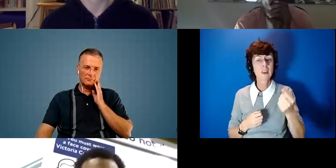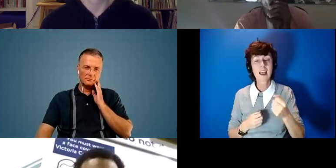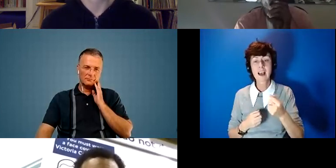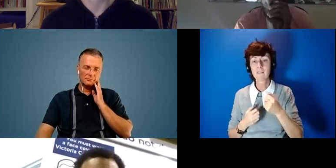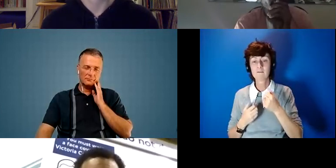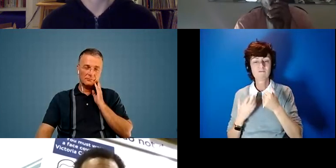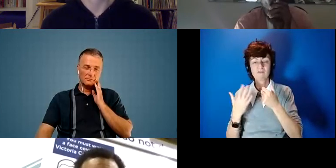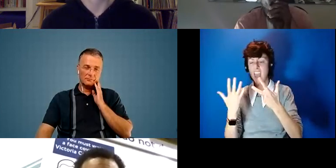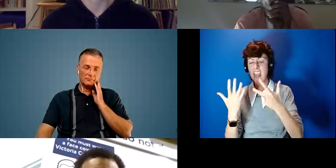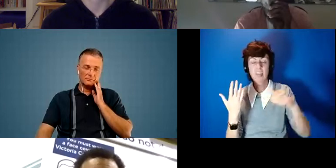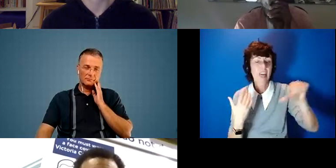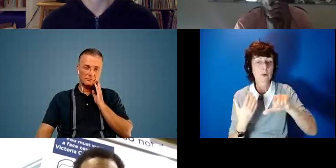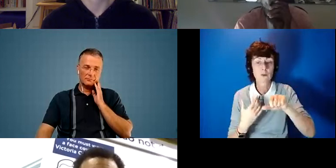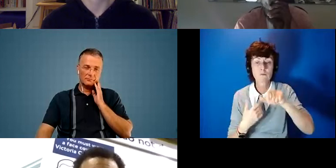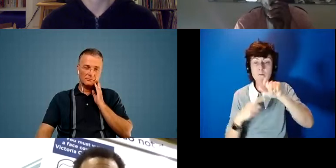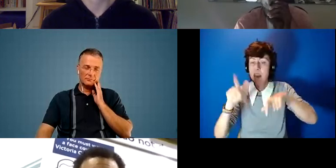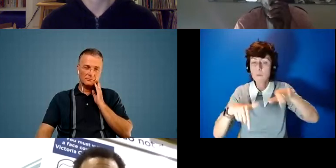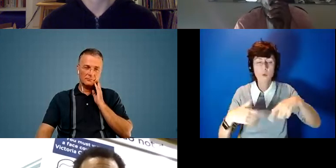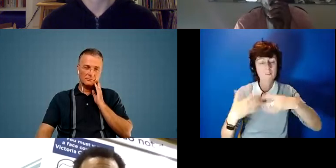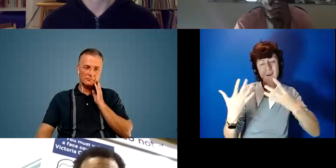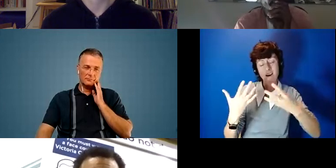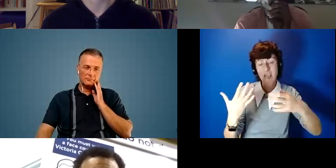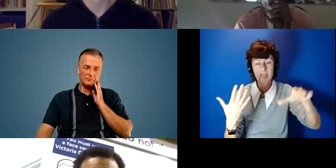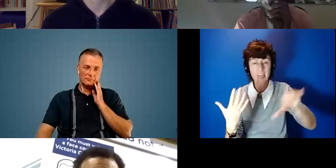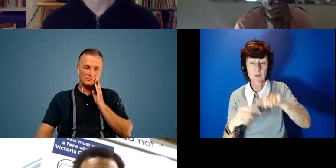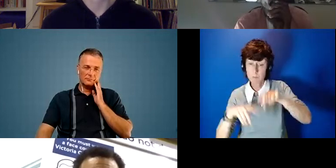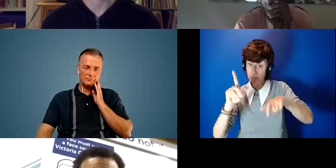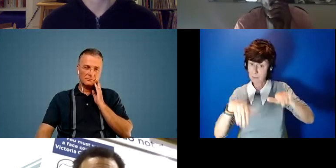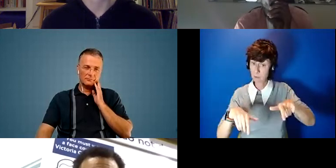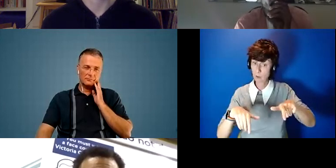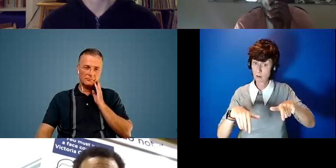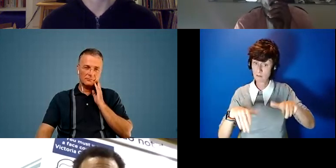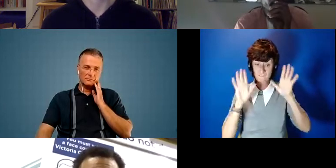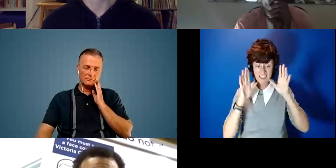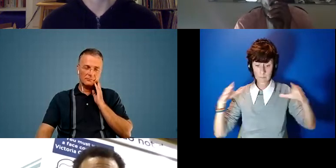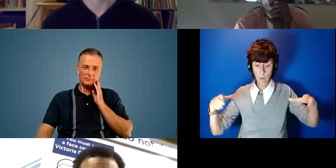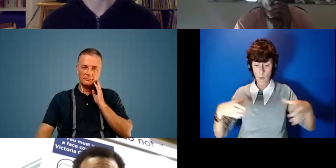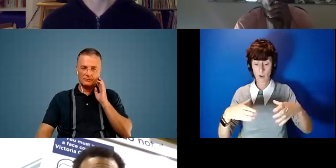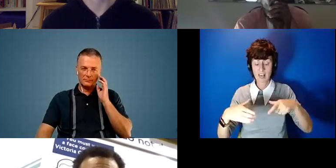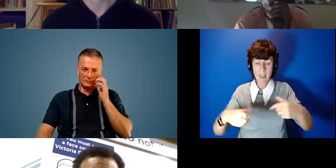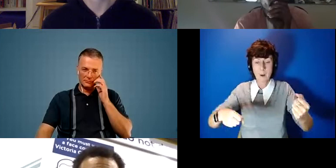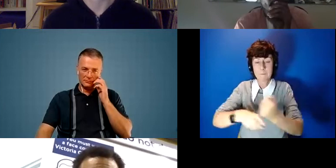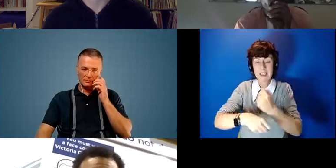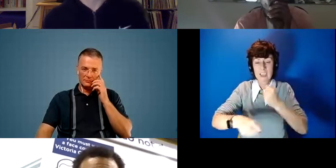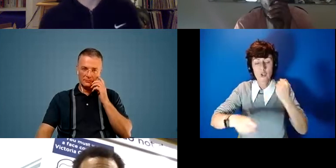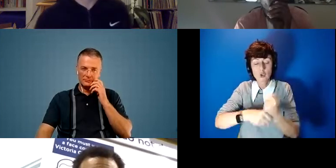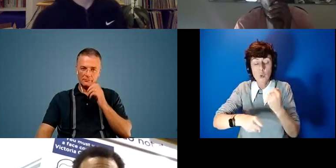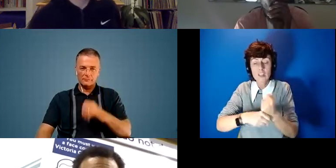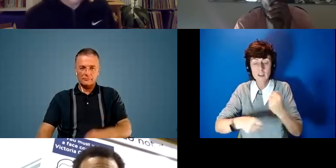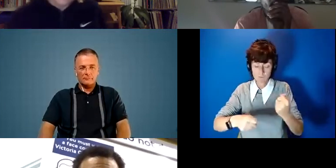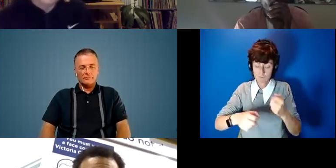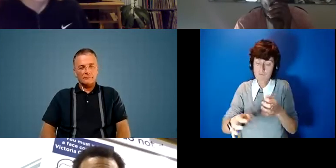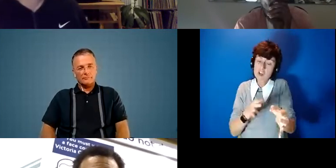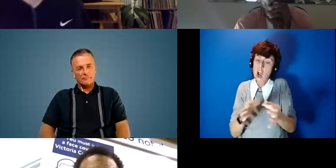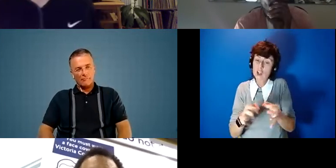people who are the sort of underpinning and the make the makers and the doers and the production people and the power people